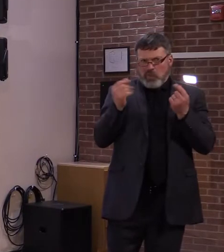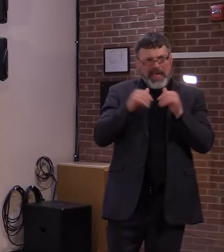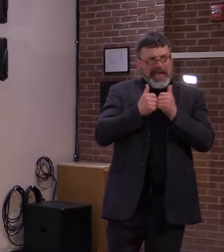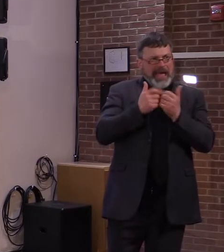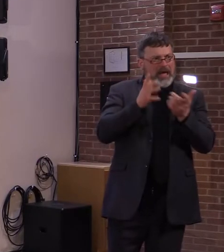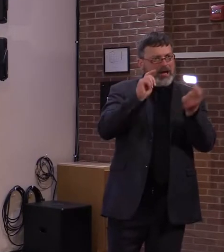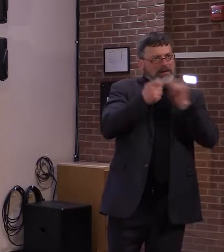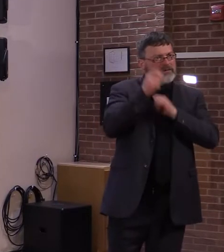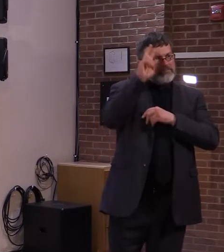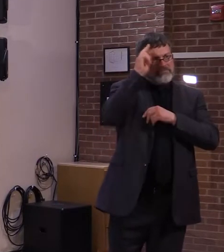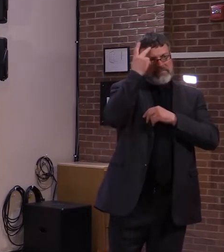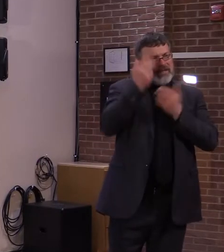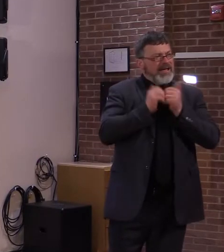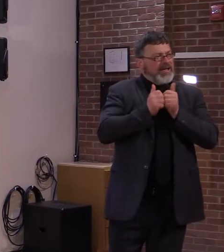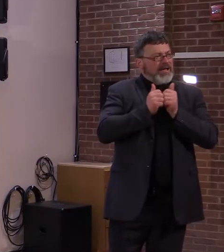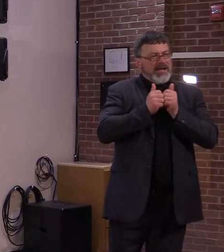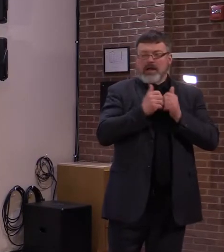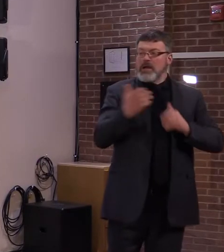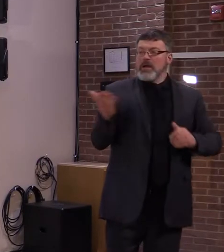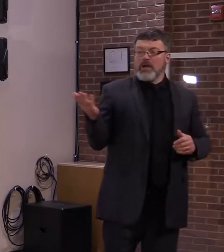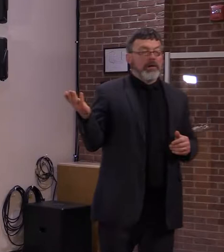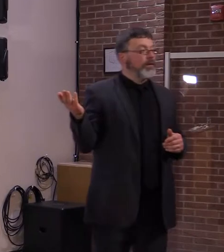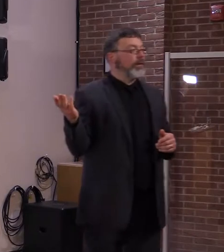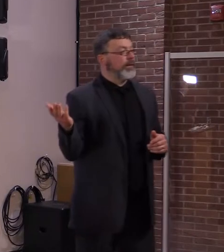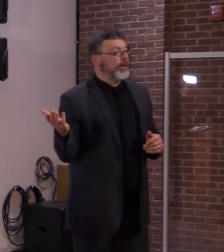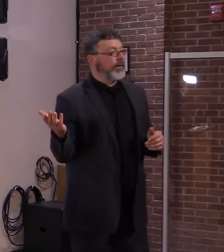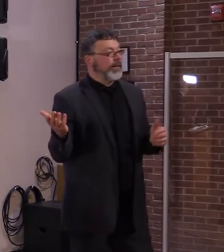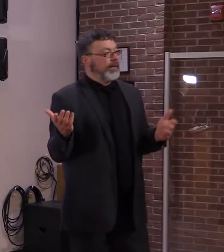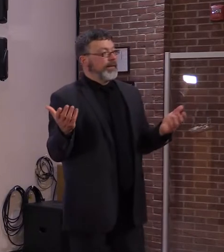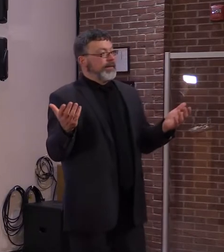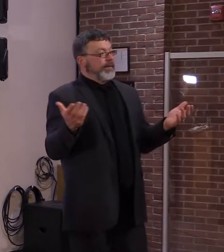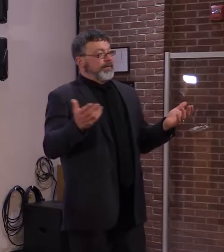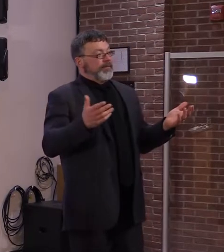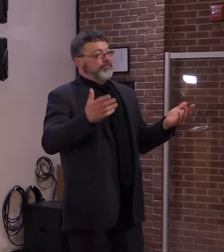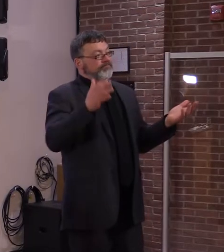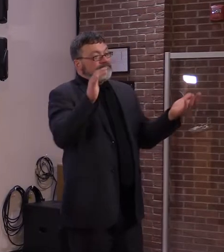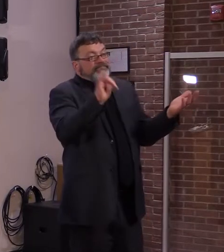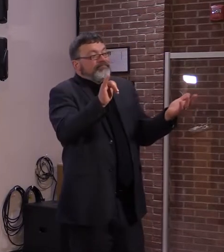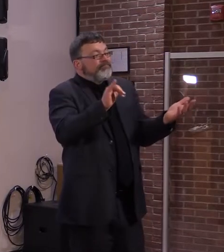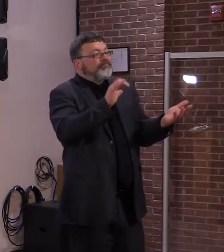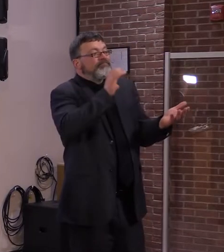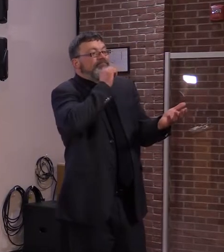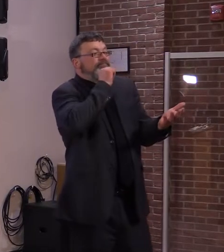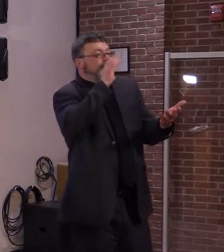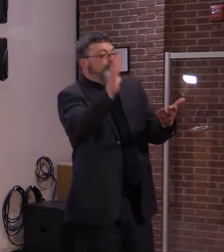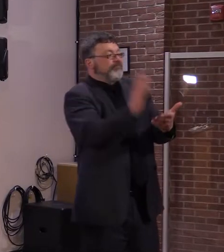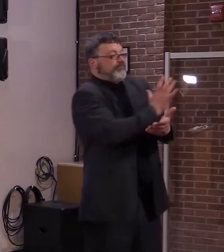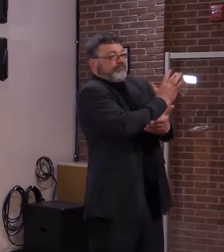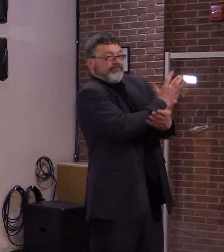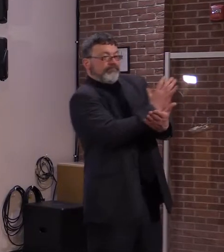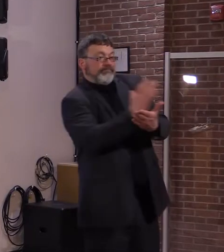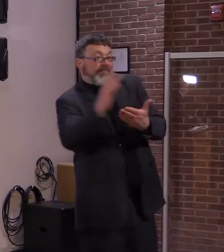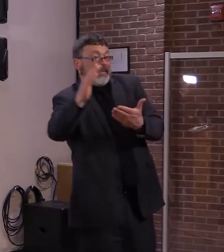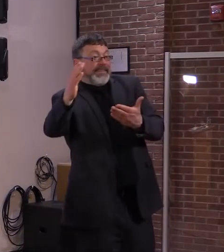you know, we have a natural attrition because of our demographics. We're getting older, people are retiring and just not participating in the